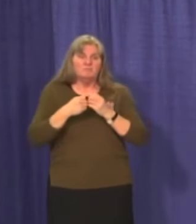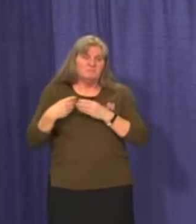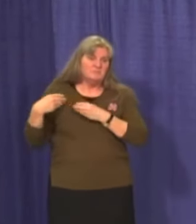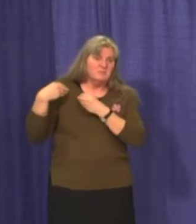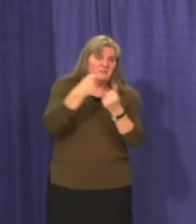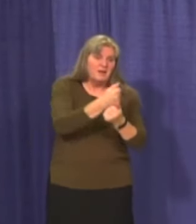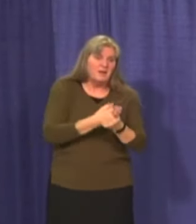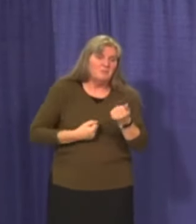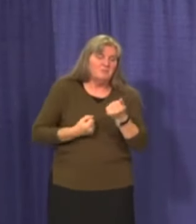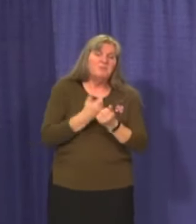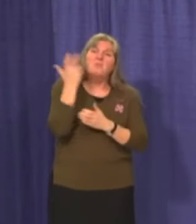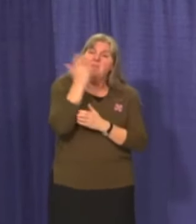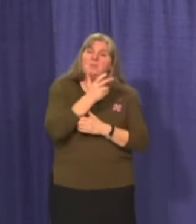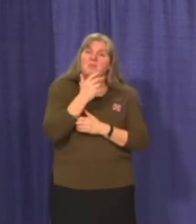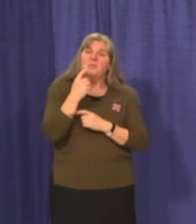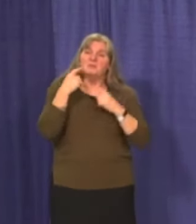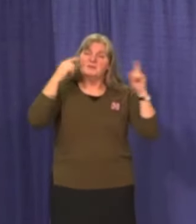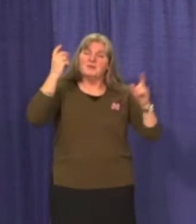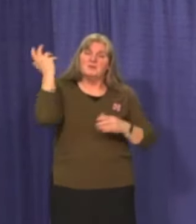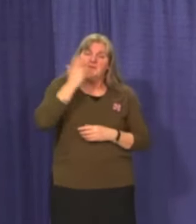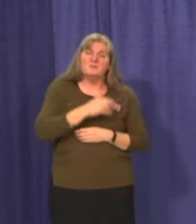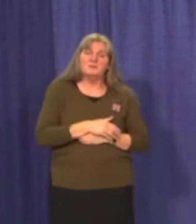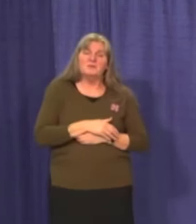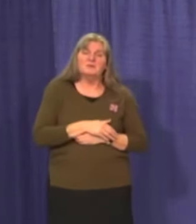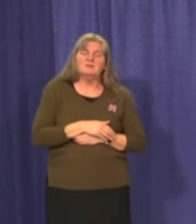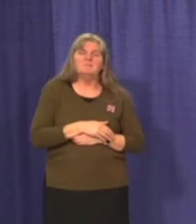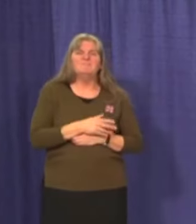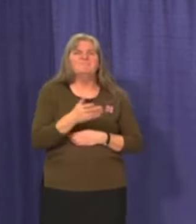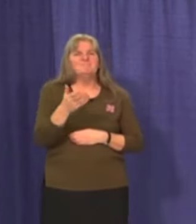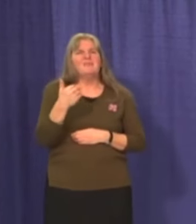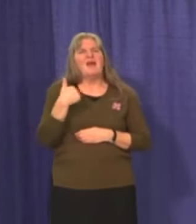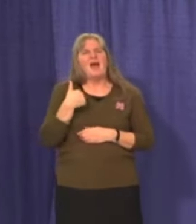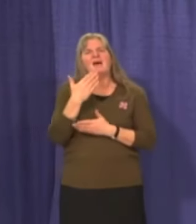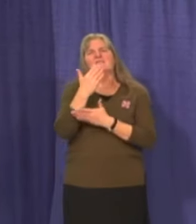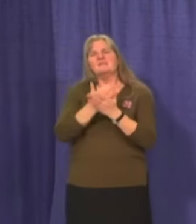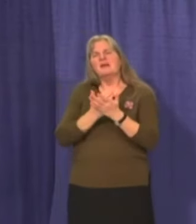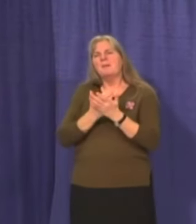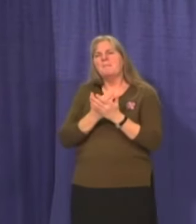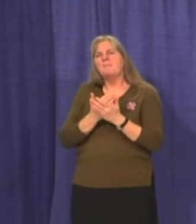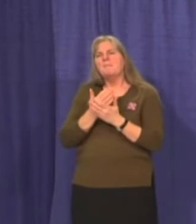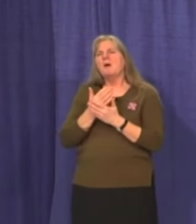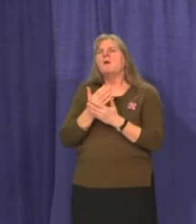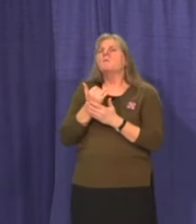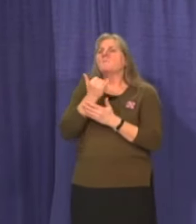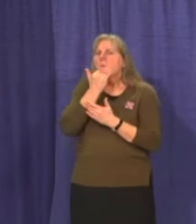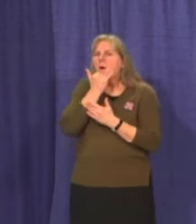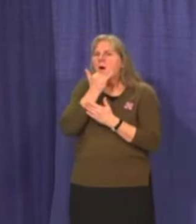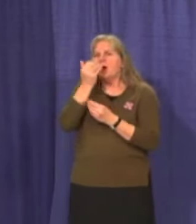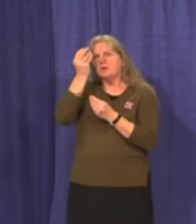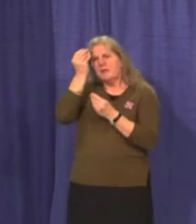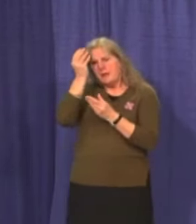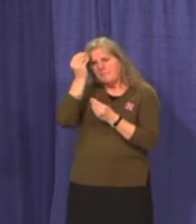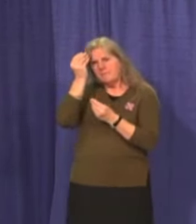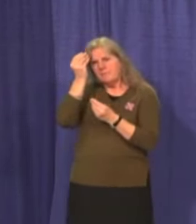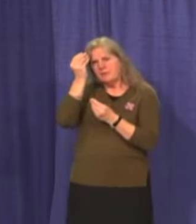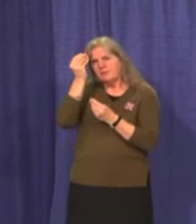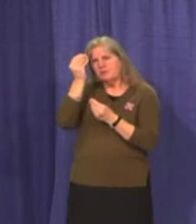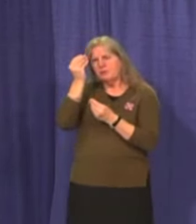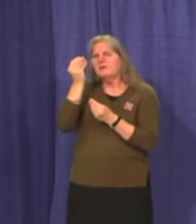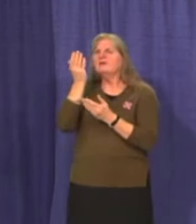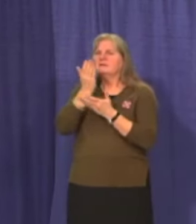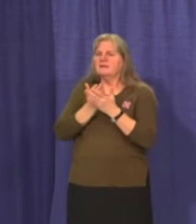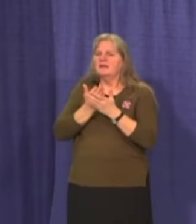There is plenty of inaccurate or plain bad information out there, and some of it is circulating locally.